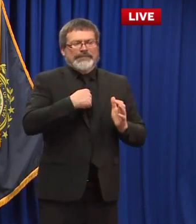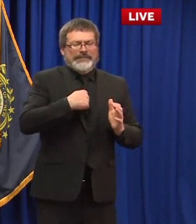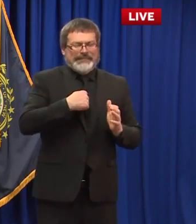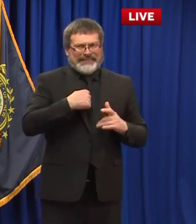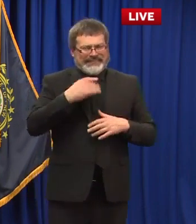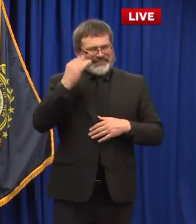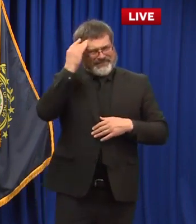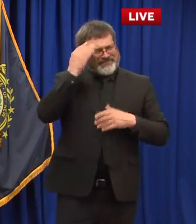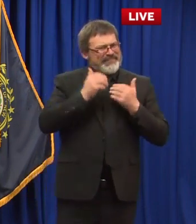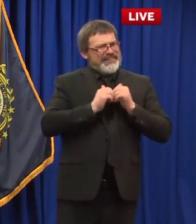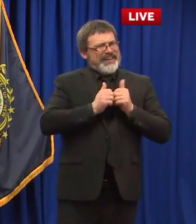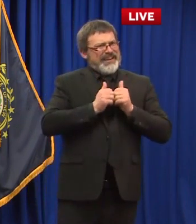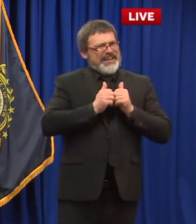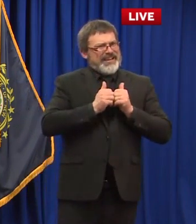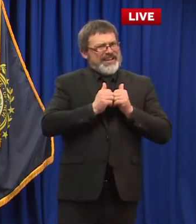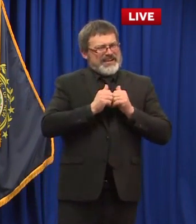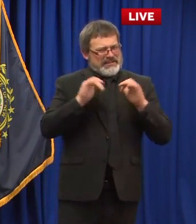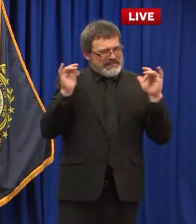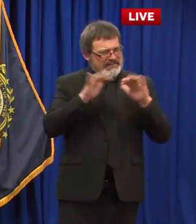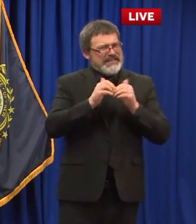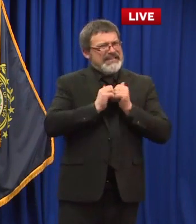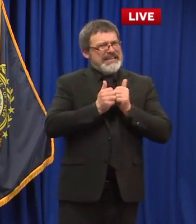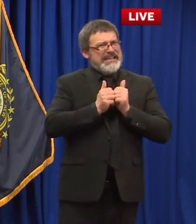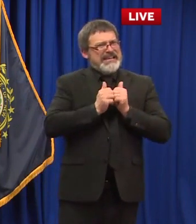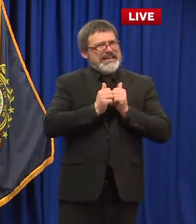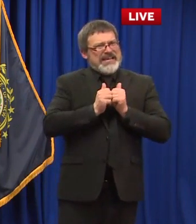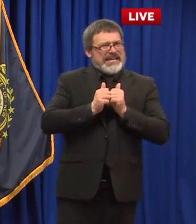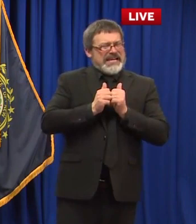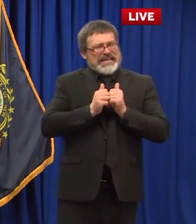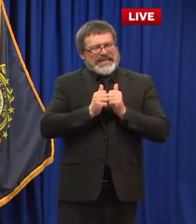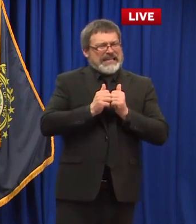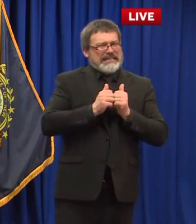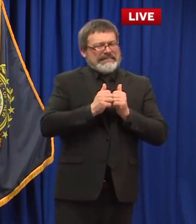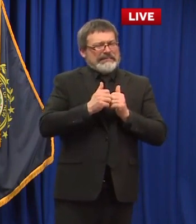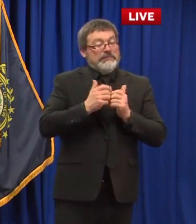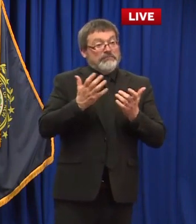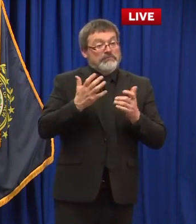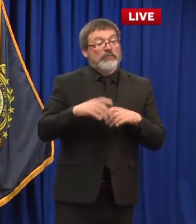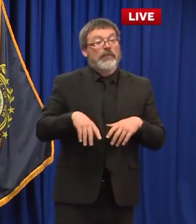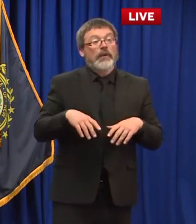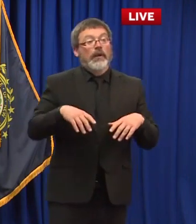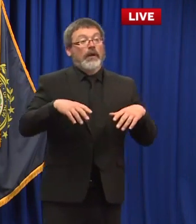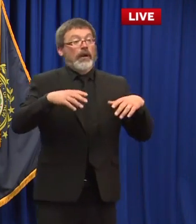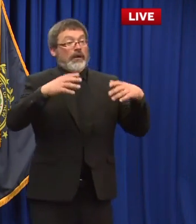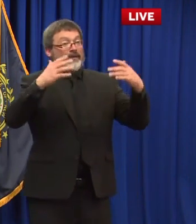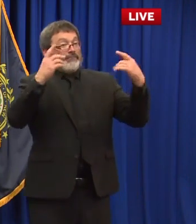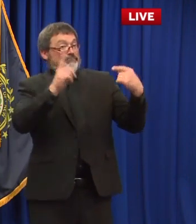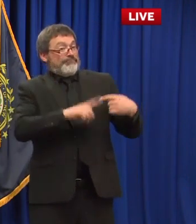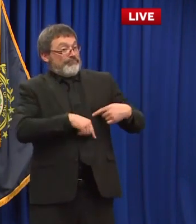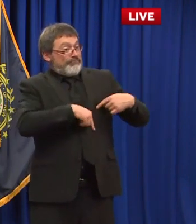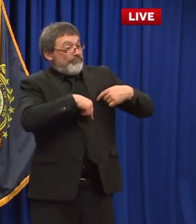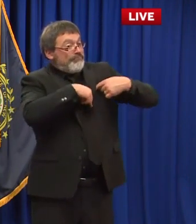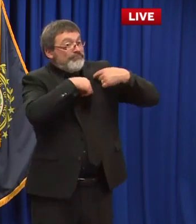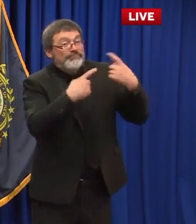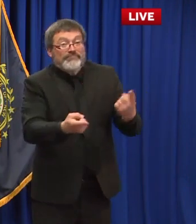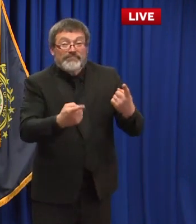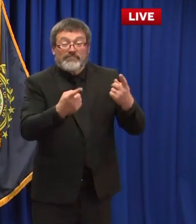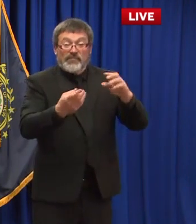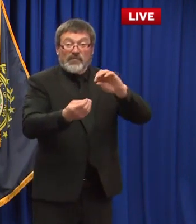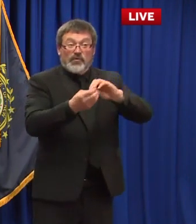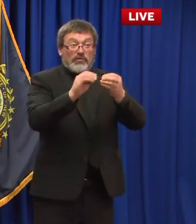the data is still continues to be very good the data in massachusetts continues to get better that's one of the biggest concerns of those larger